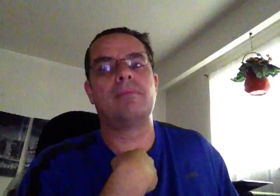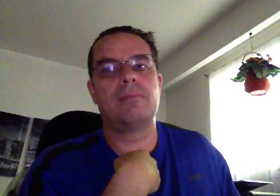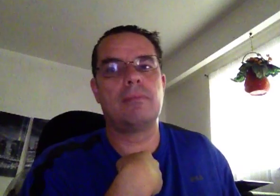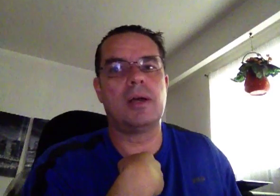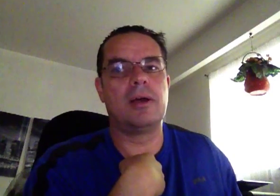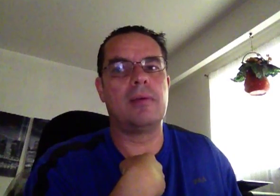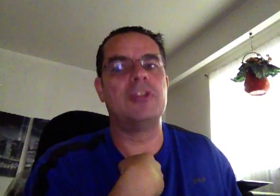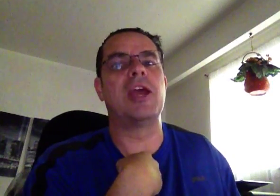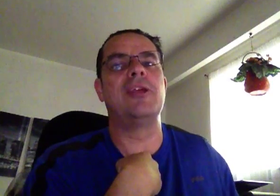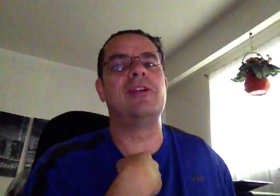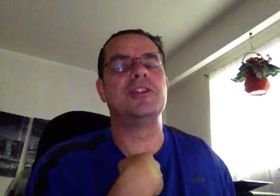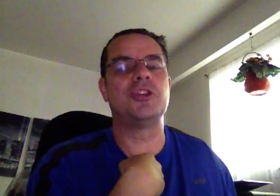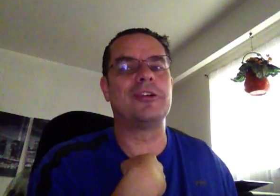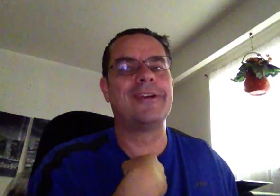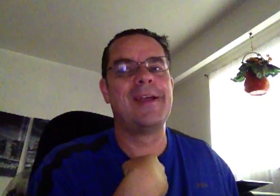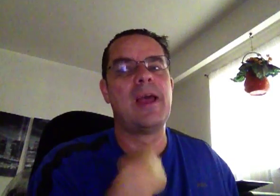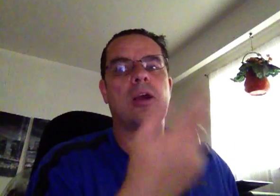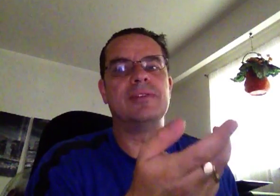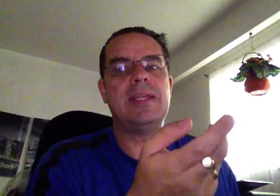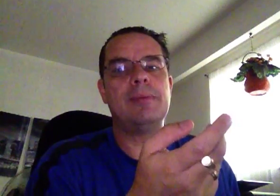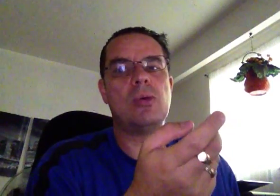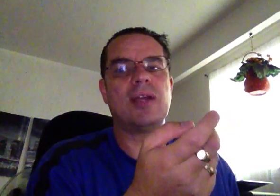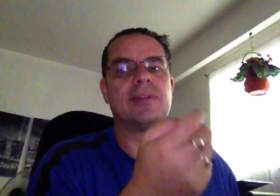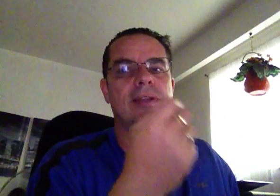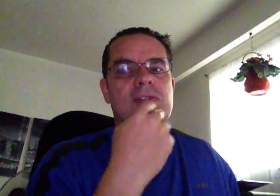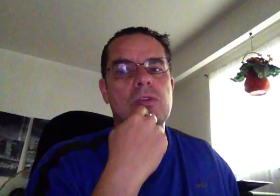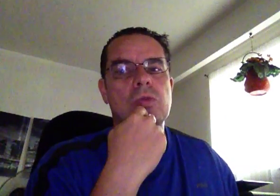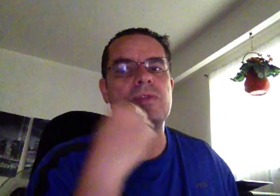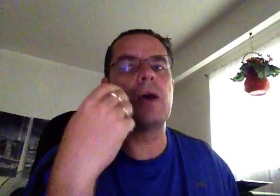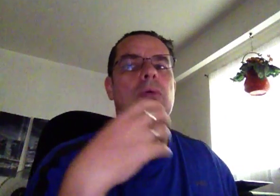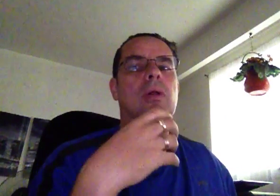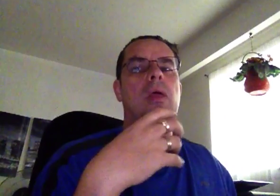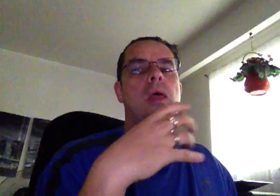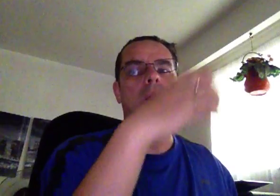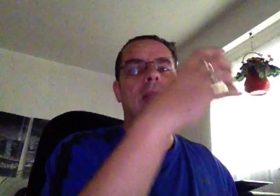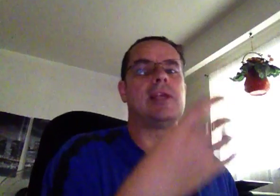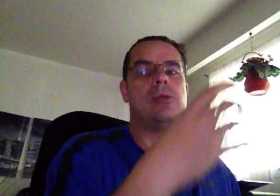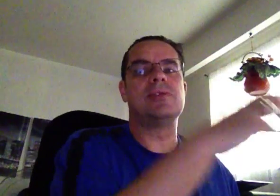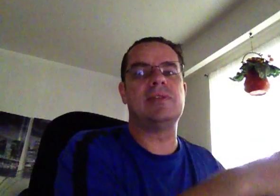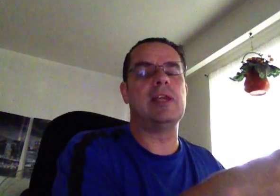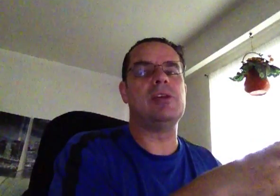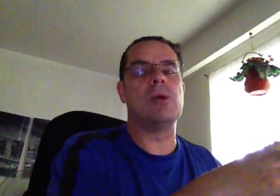January this year called TWS Link 2 that will link you into TWS